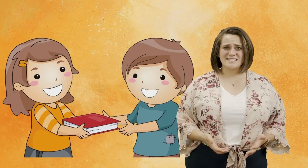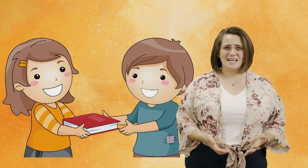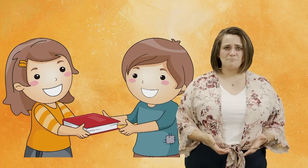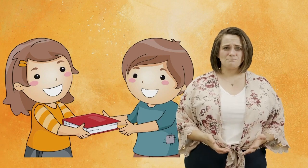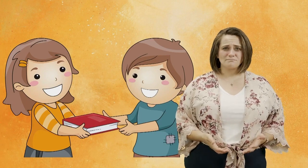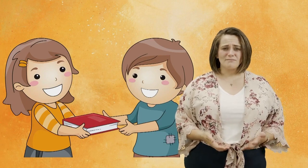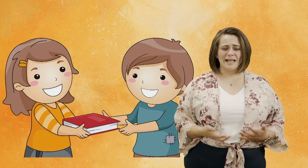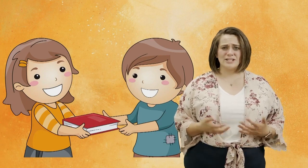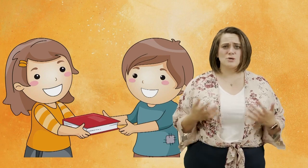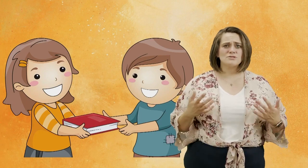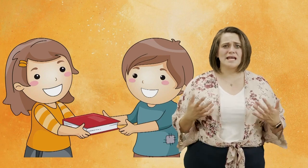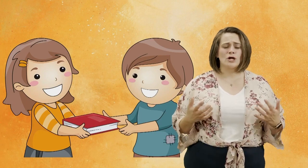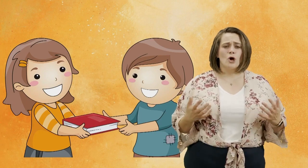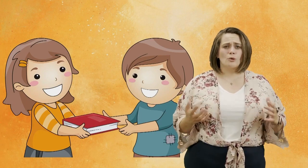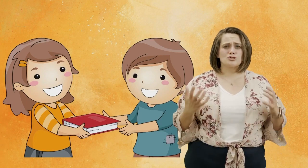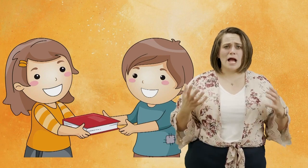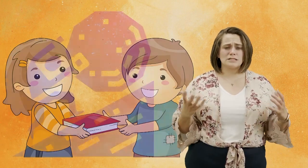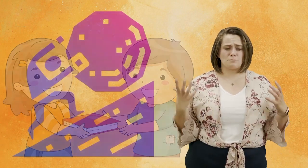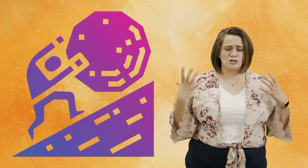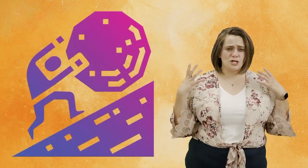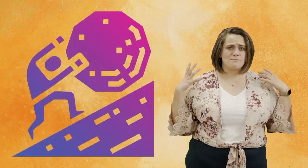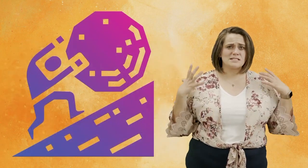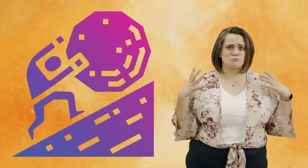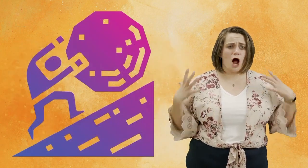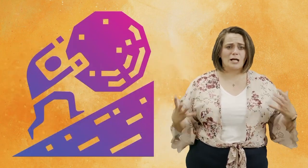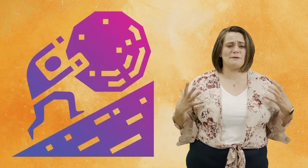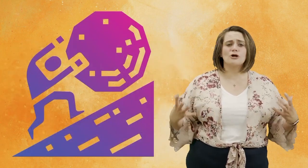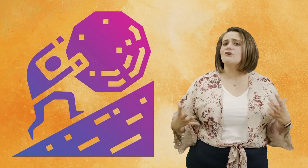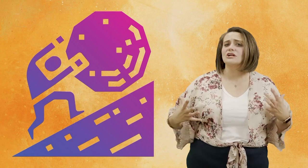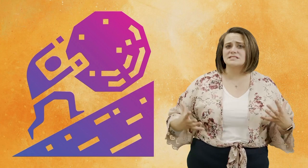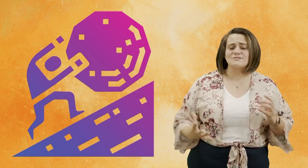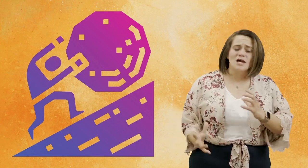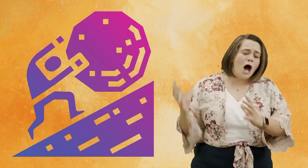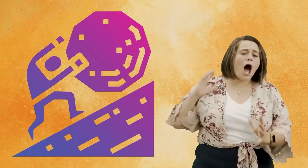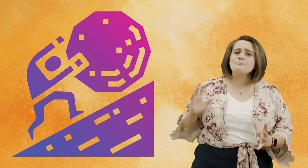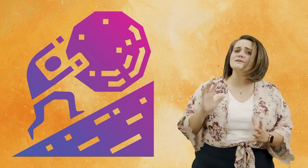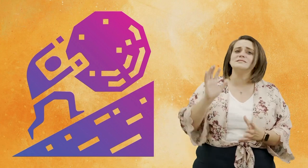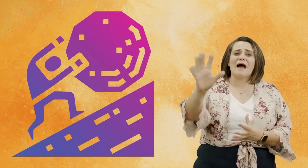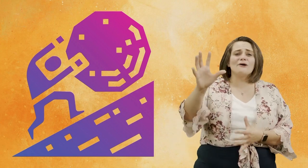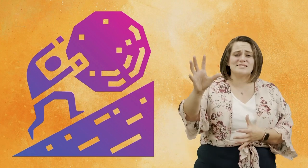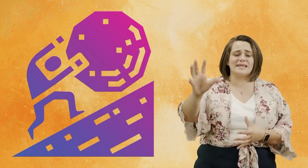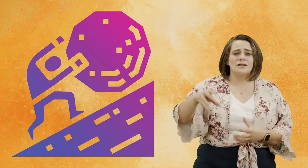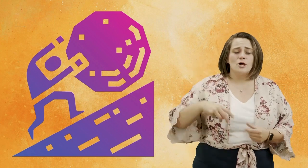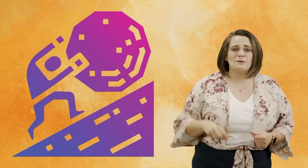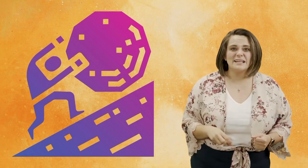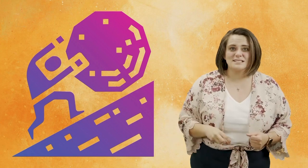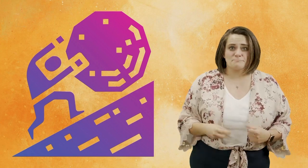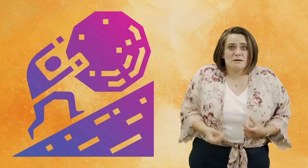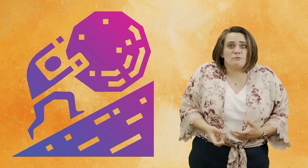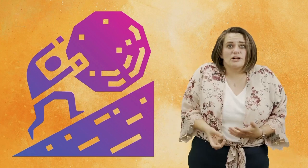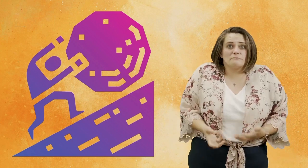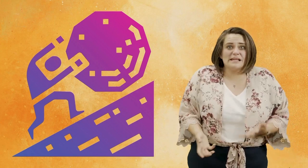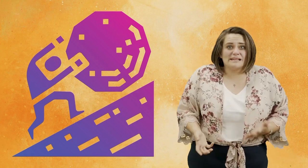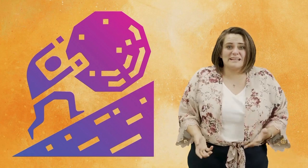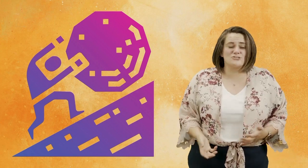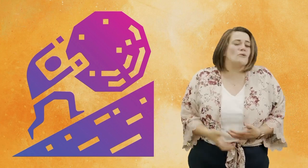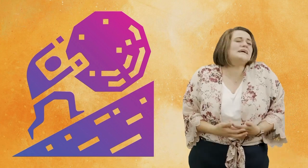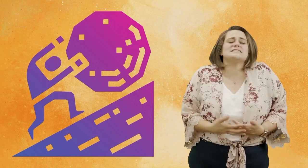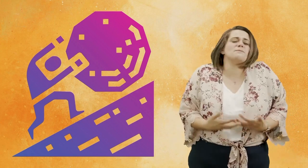doesn't it it's almost like we're trying to push up this rock bigger than ourselves up this mountain because people are mean and it's so easy